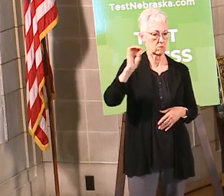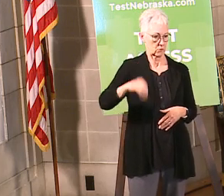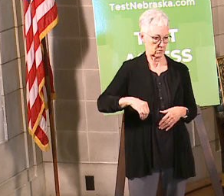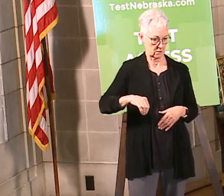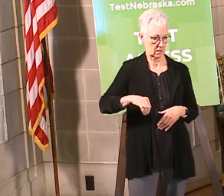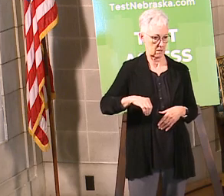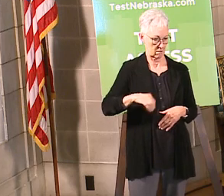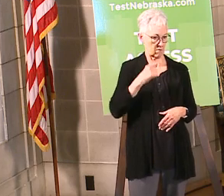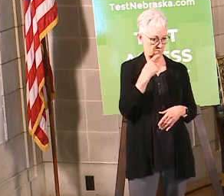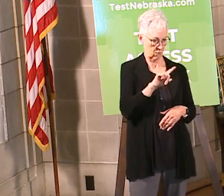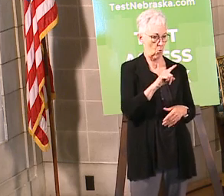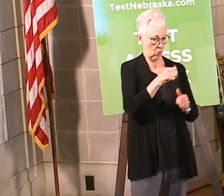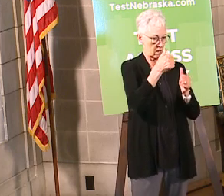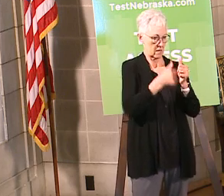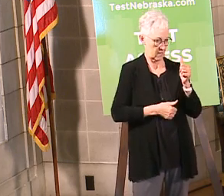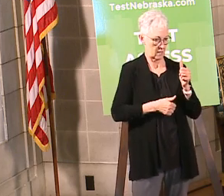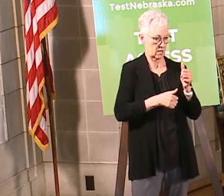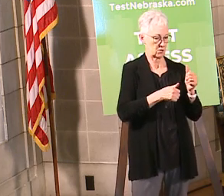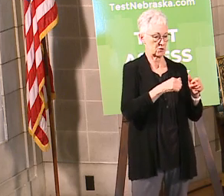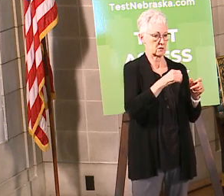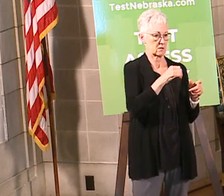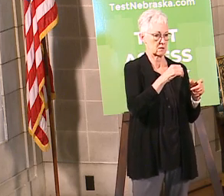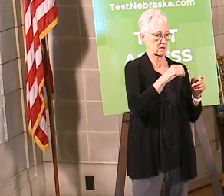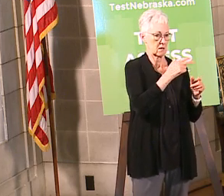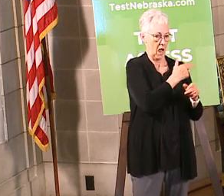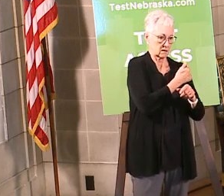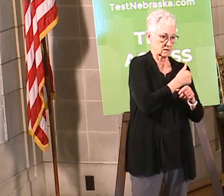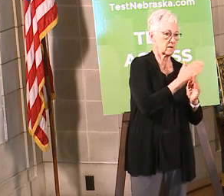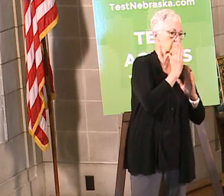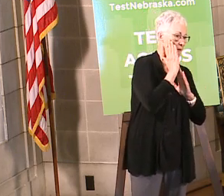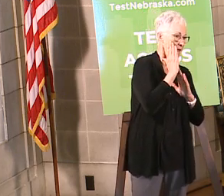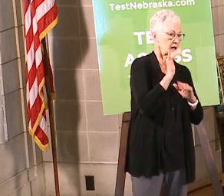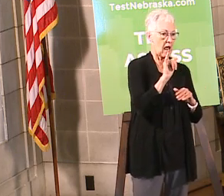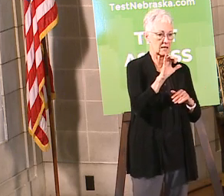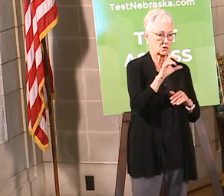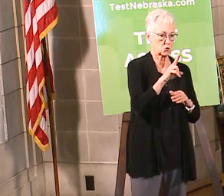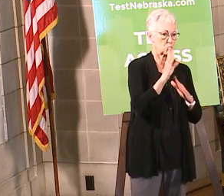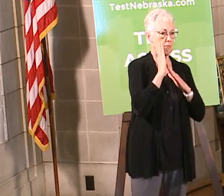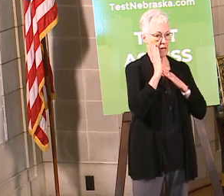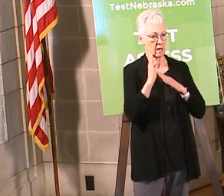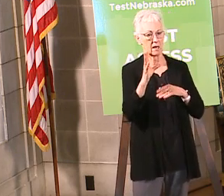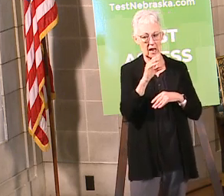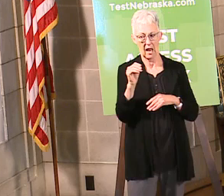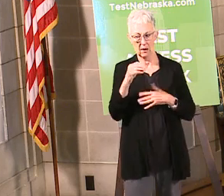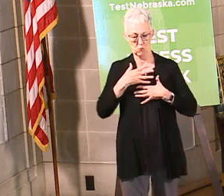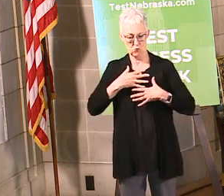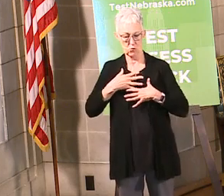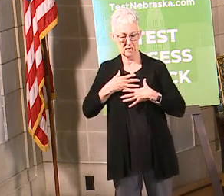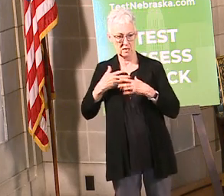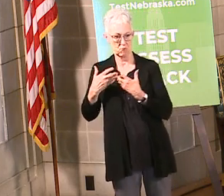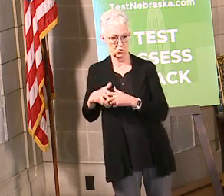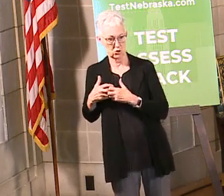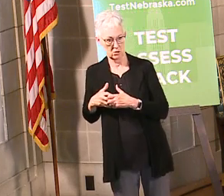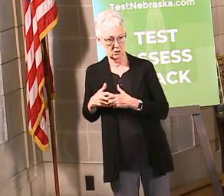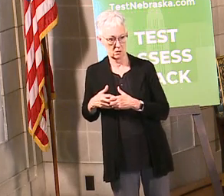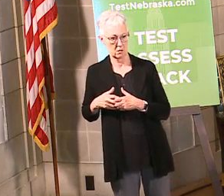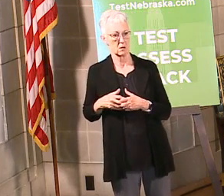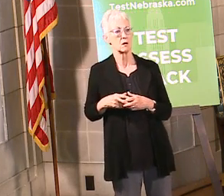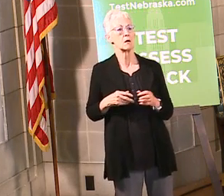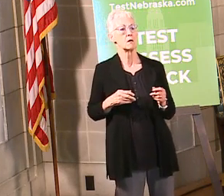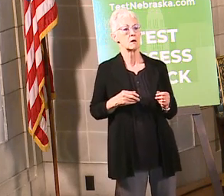capacity and 30 ventilator capacity in each hospital so those are the numbers we'll use so once you